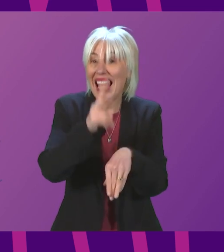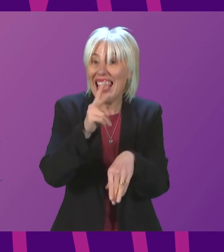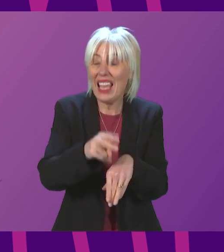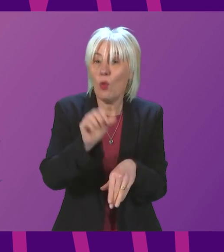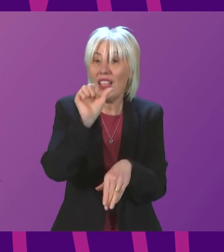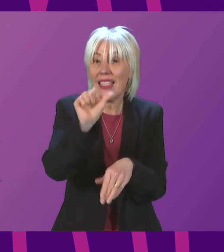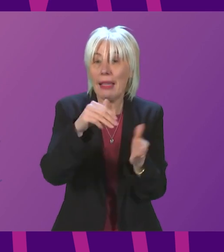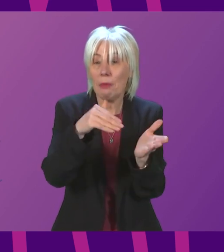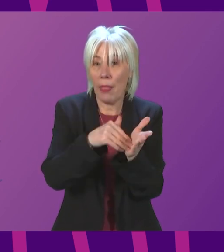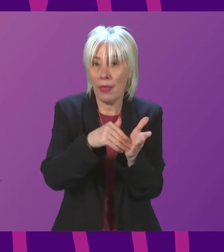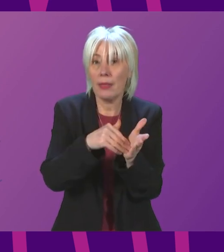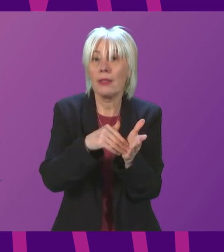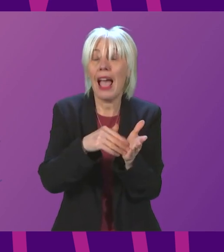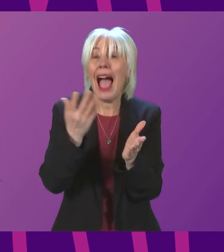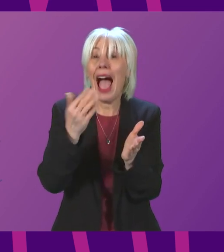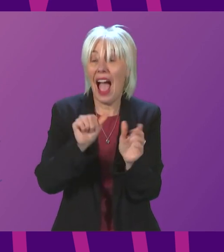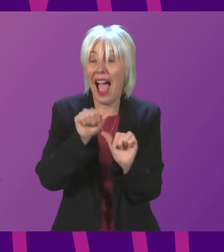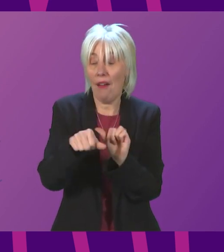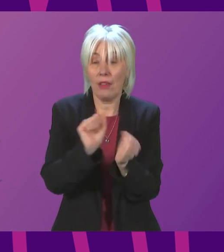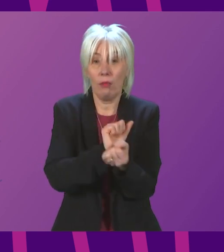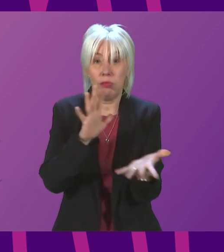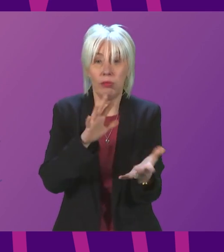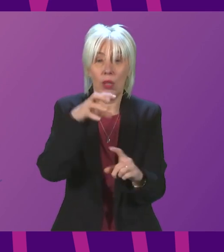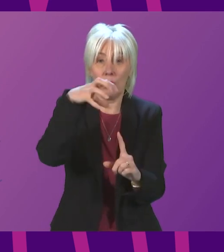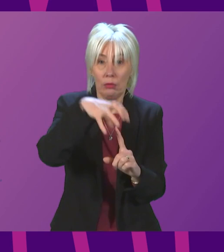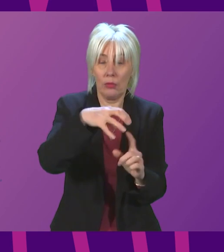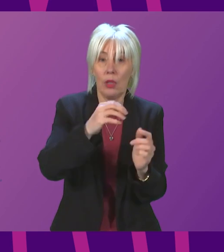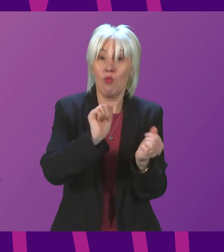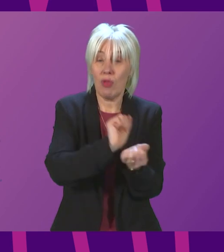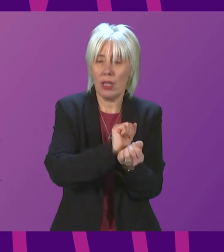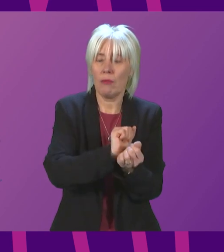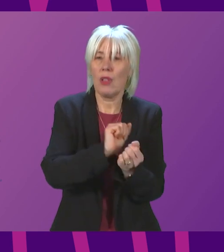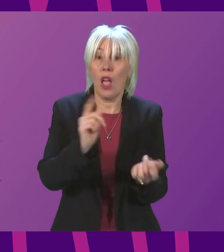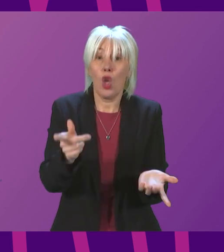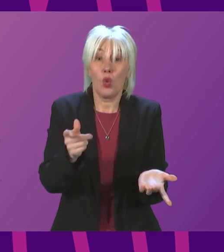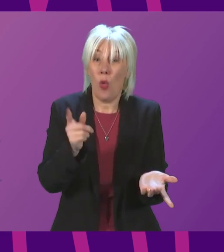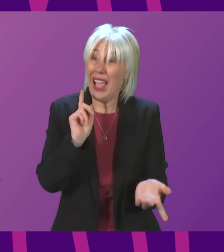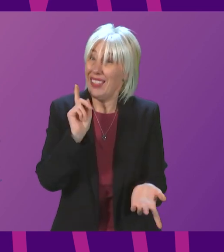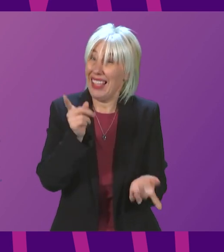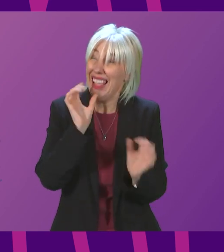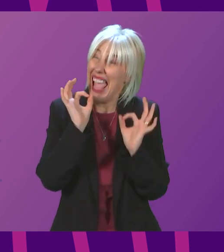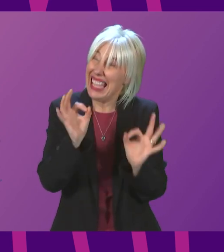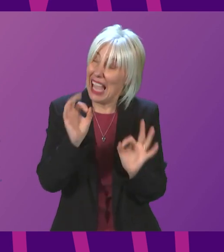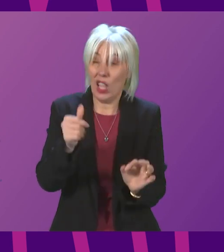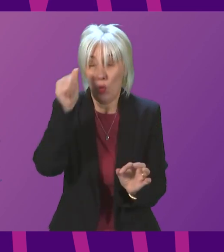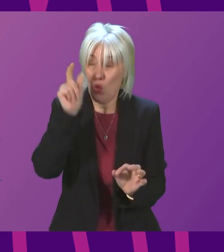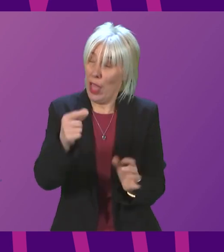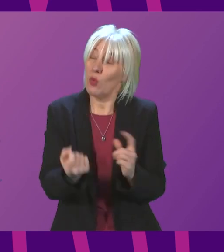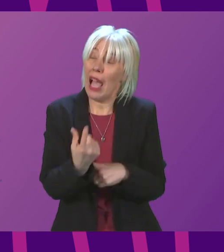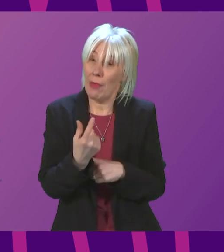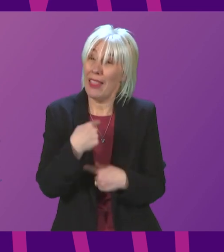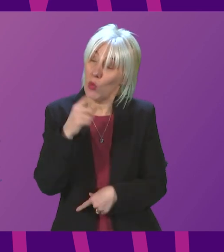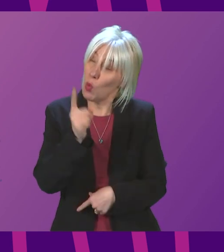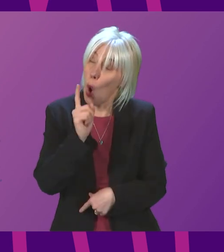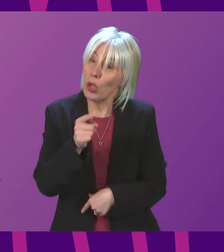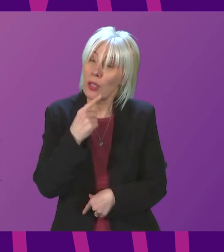isolated incidents either. What happened I afraid First Minister is exactly what we warned might happen and behind every one of